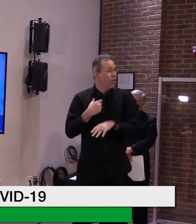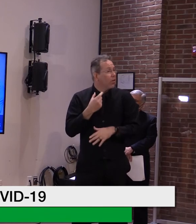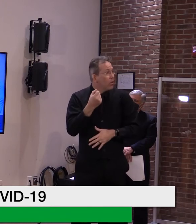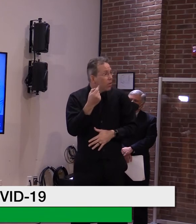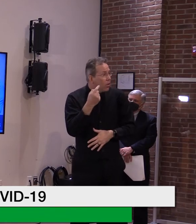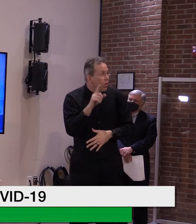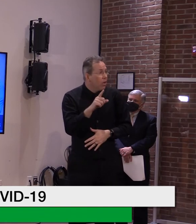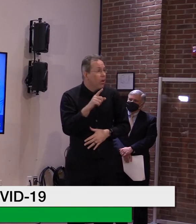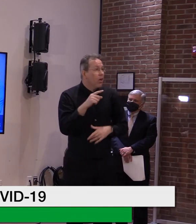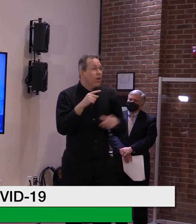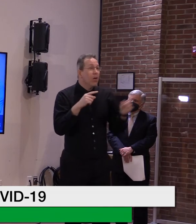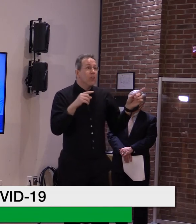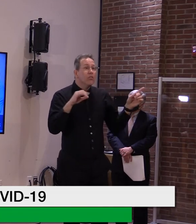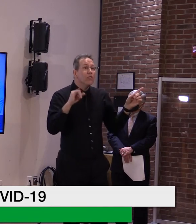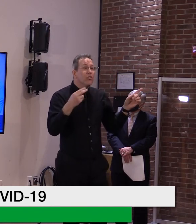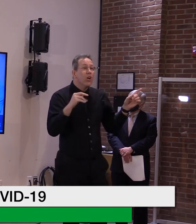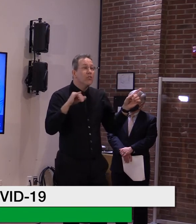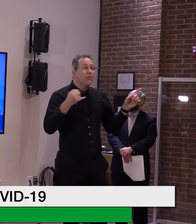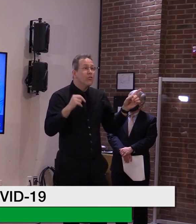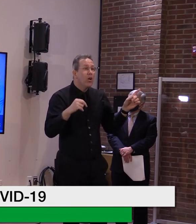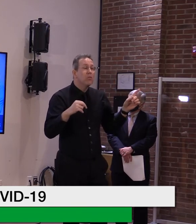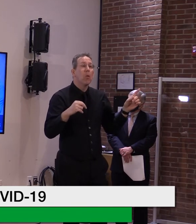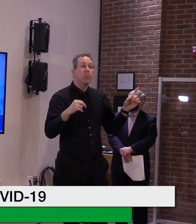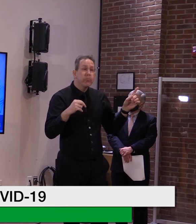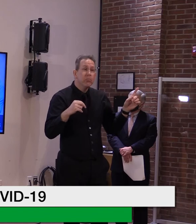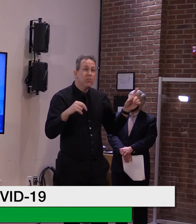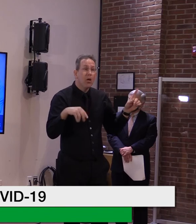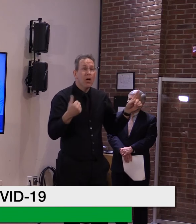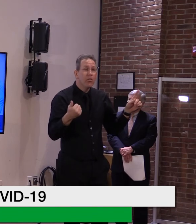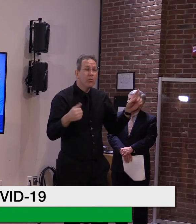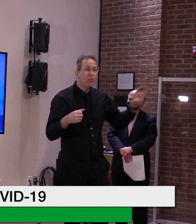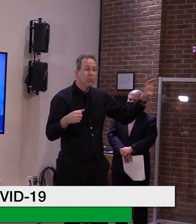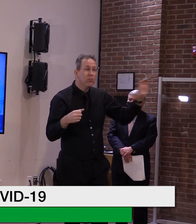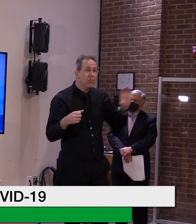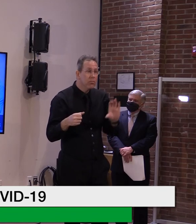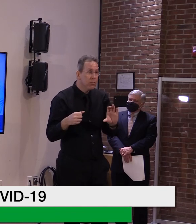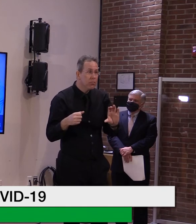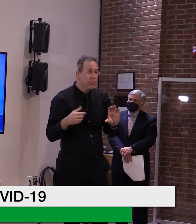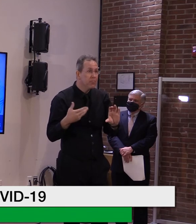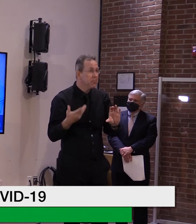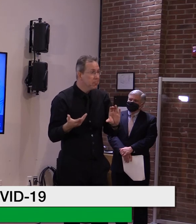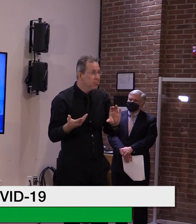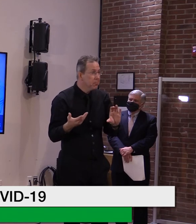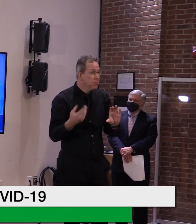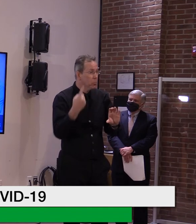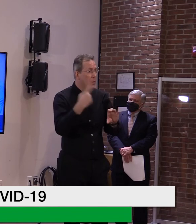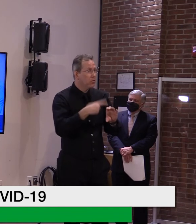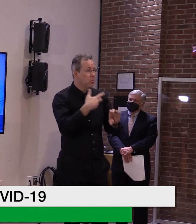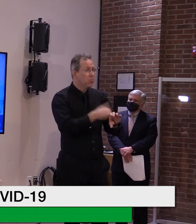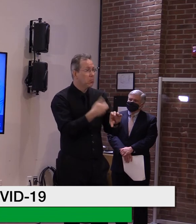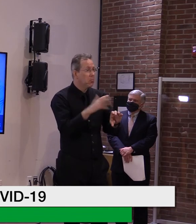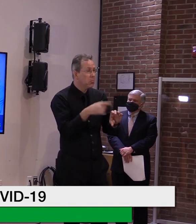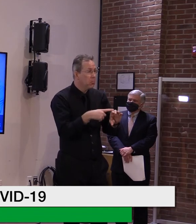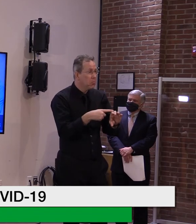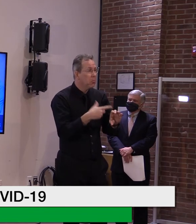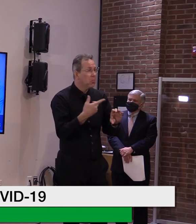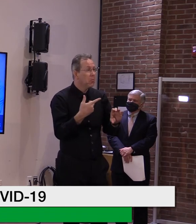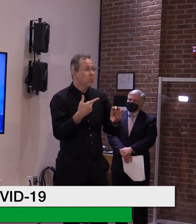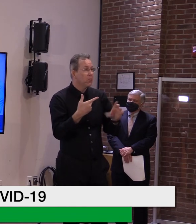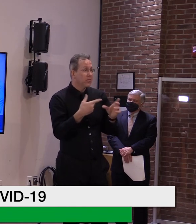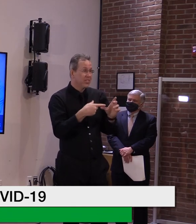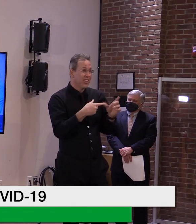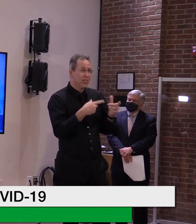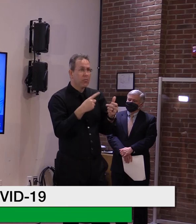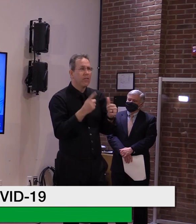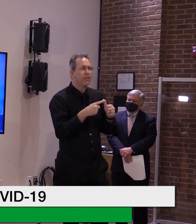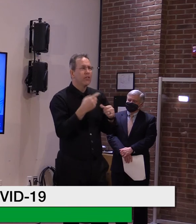Johnson single dose and how that correlates as well. Is that a you know, that's that'll be first and last dose and